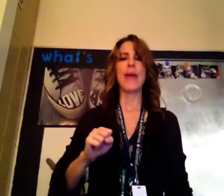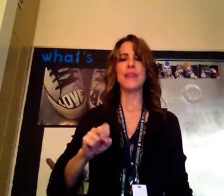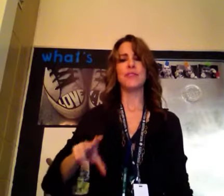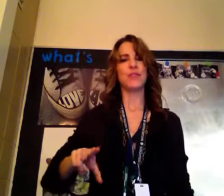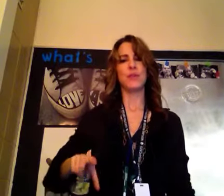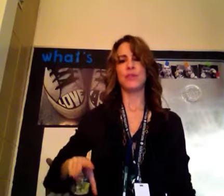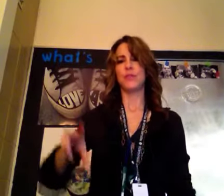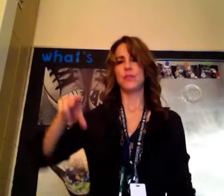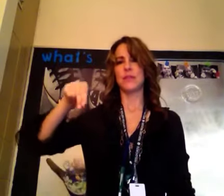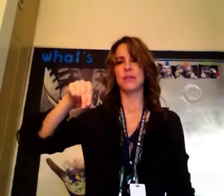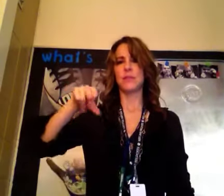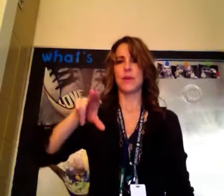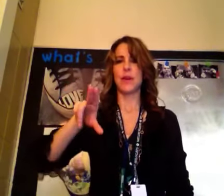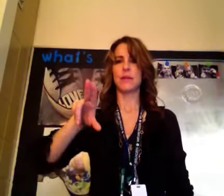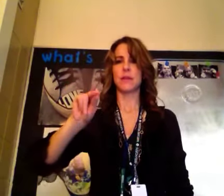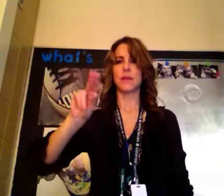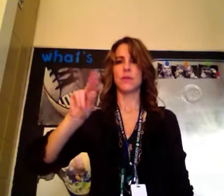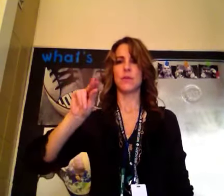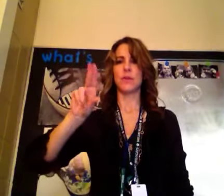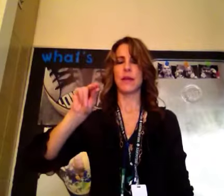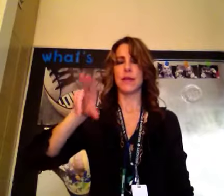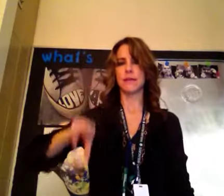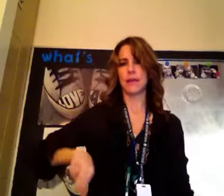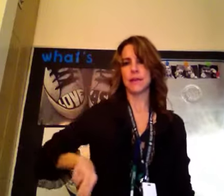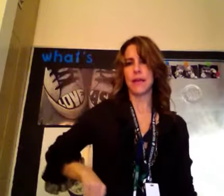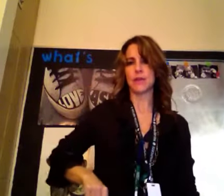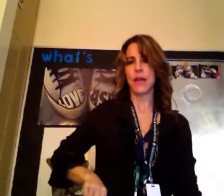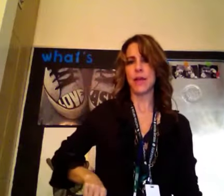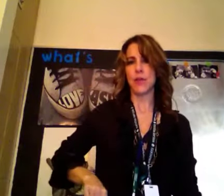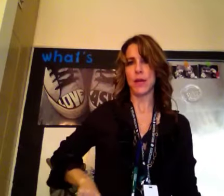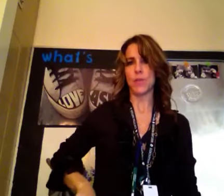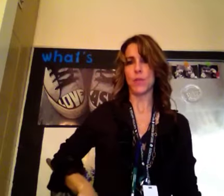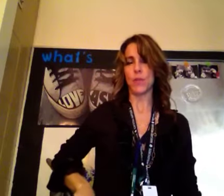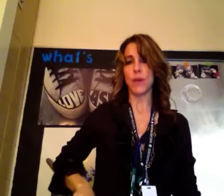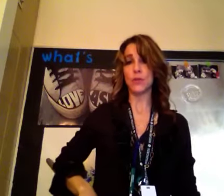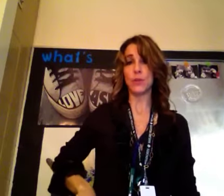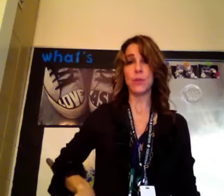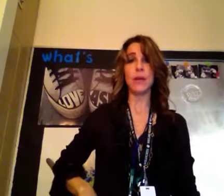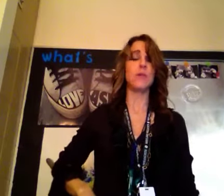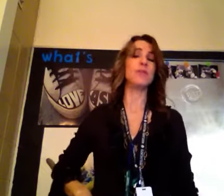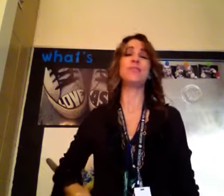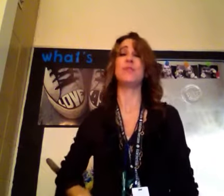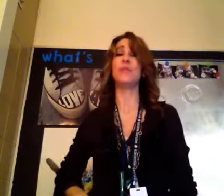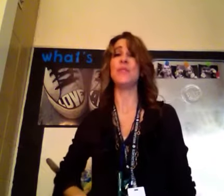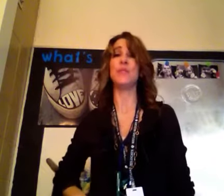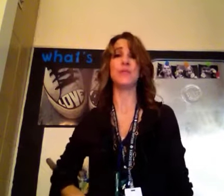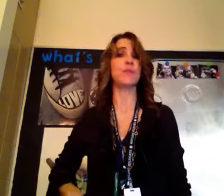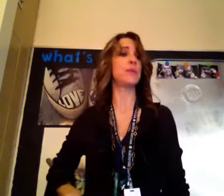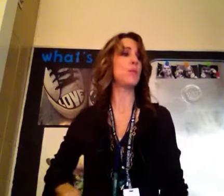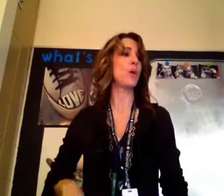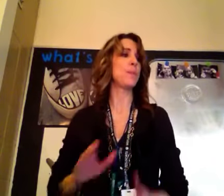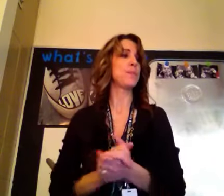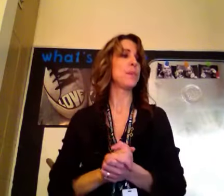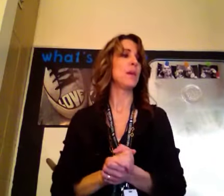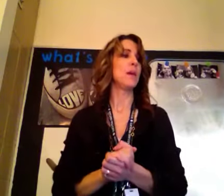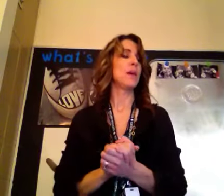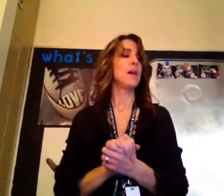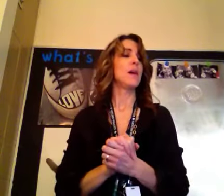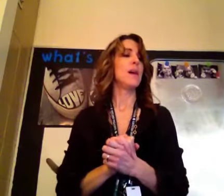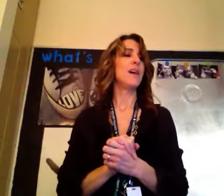Pager, which, this is what your hand's gonna do, like this, and it's actually on your hip, where a pager would be, which, who even uses those anymore? Um,